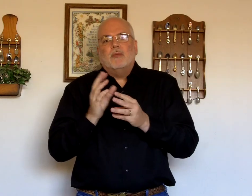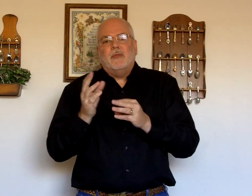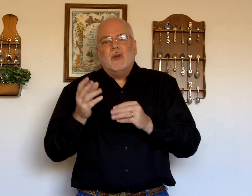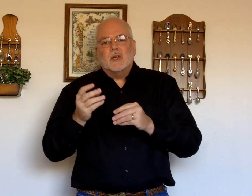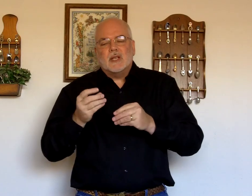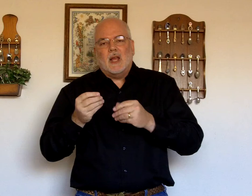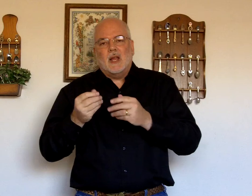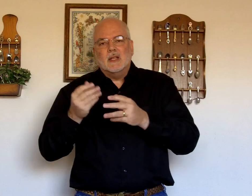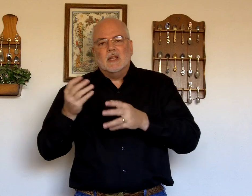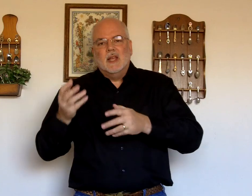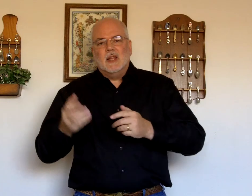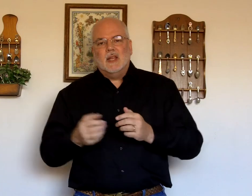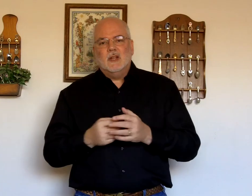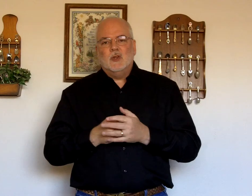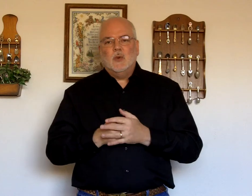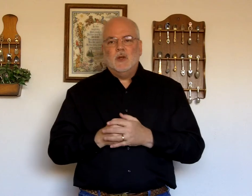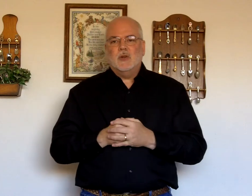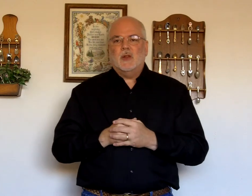your signs. Into each other.